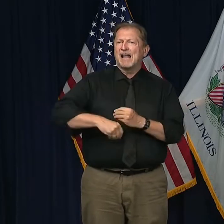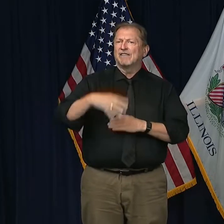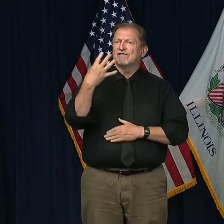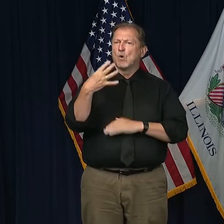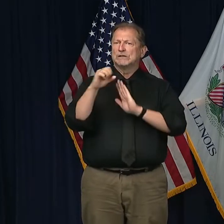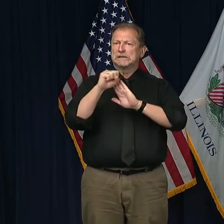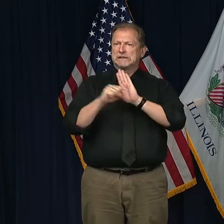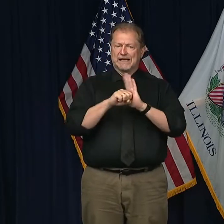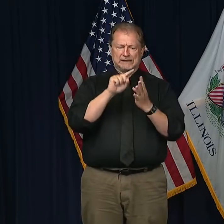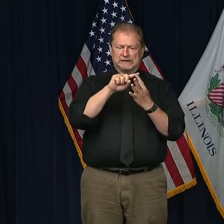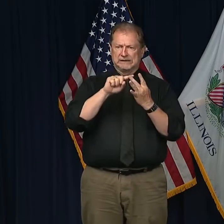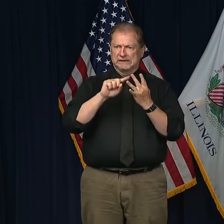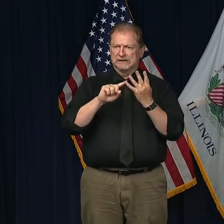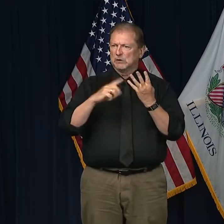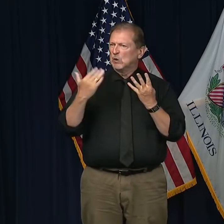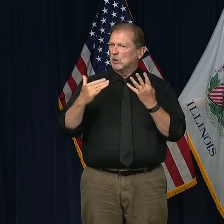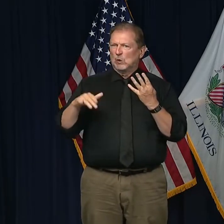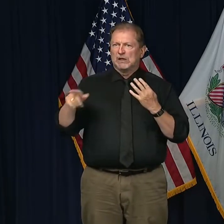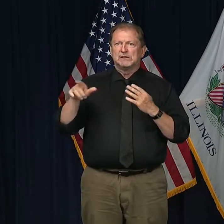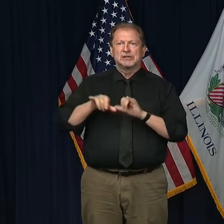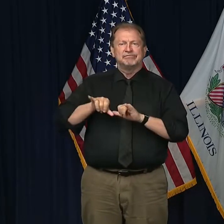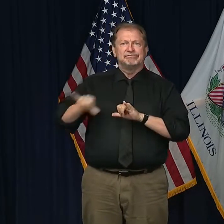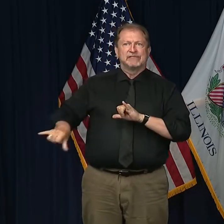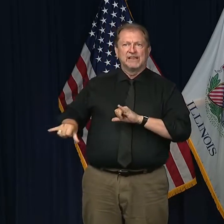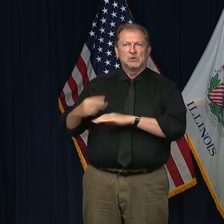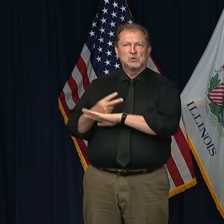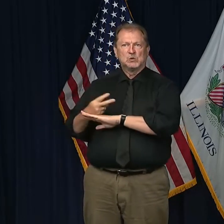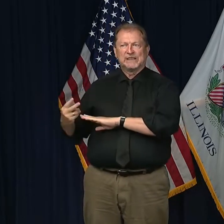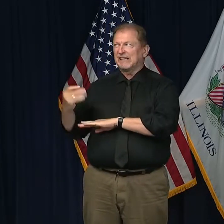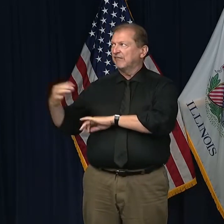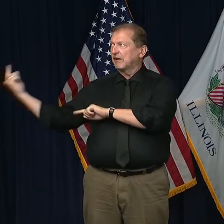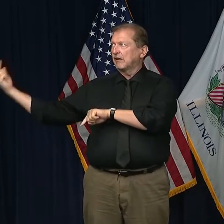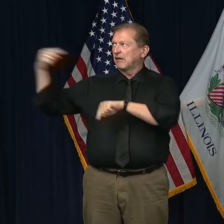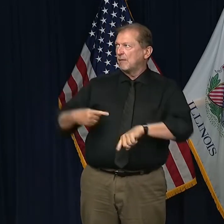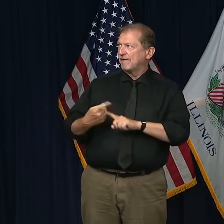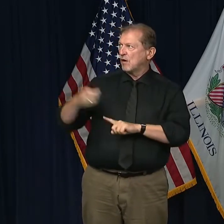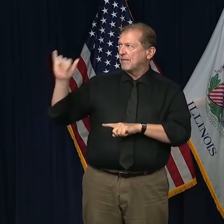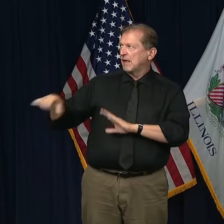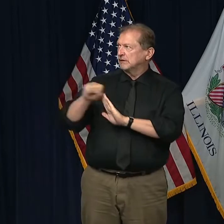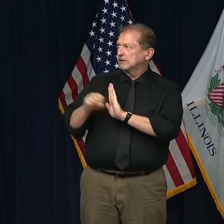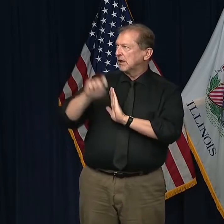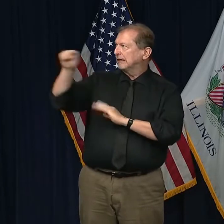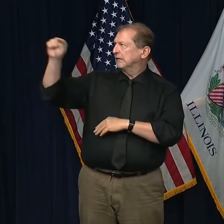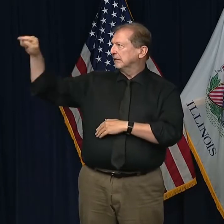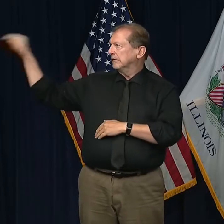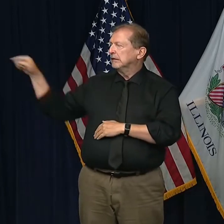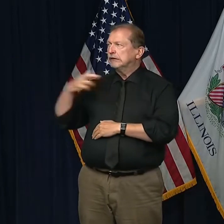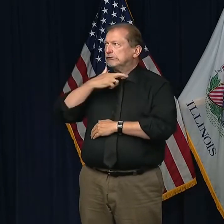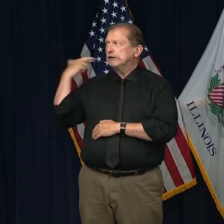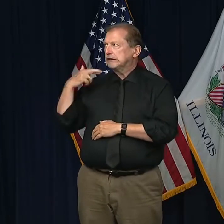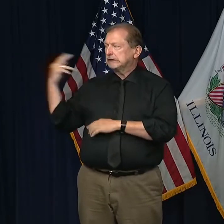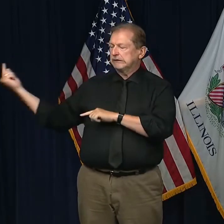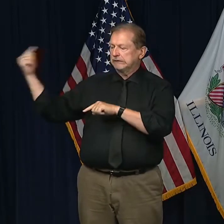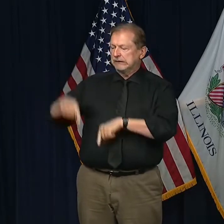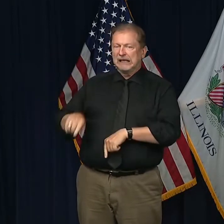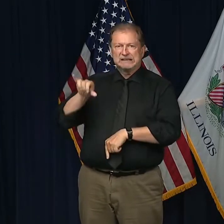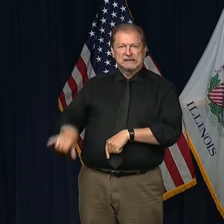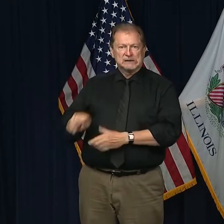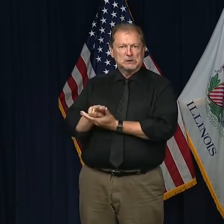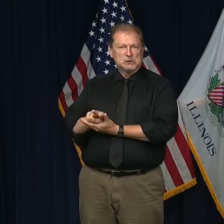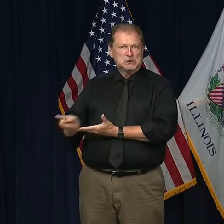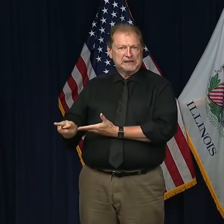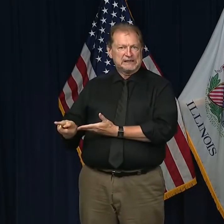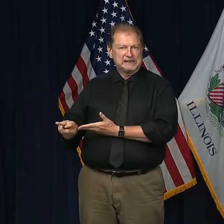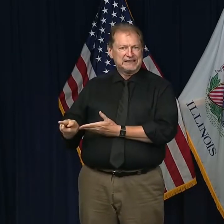quarantine for people for the state of Illinois, for people coming from other states? You know, I haven't. And the reason is